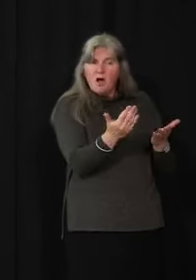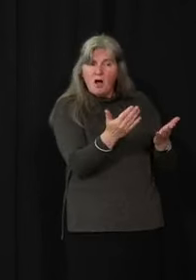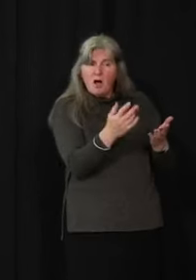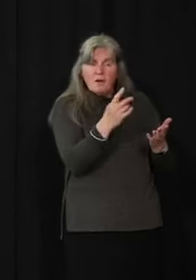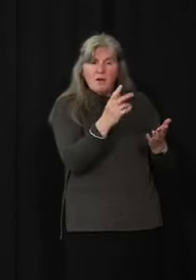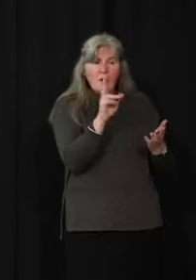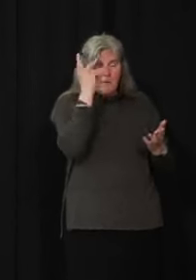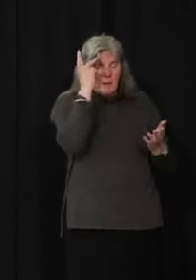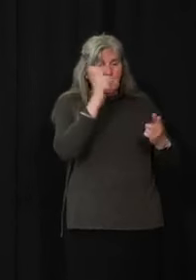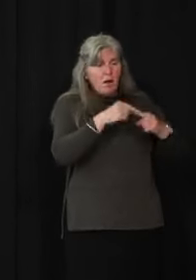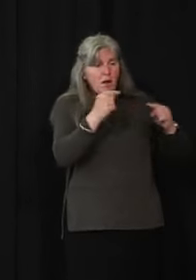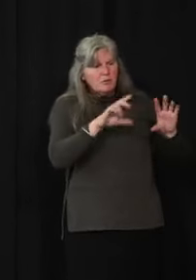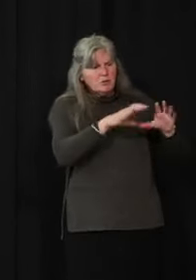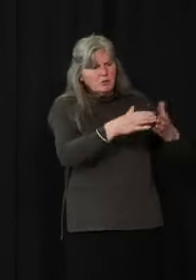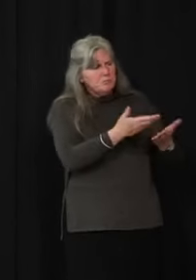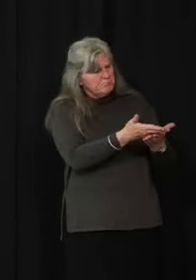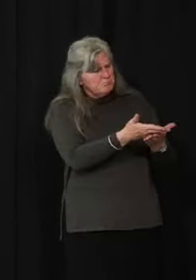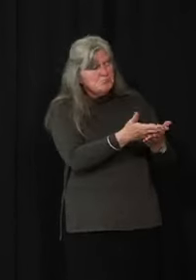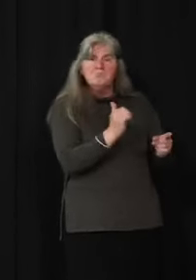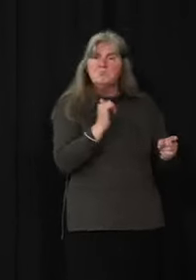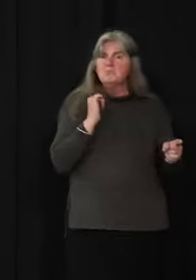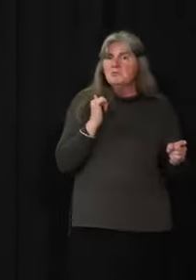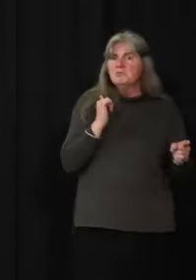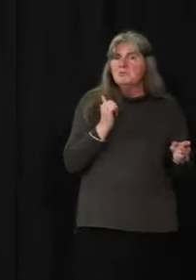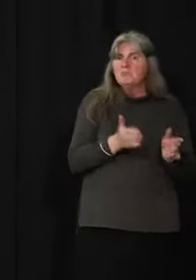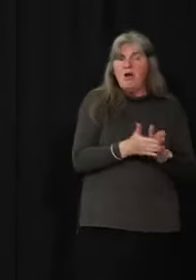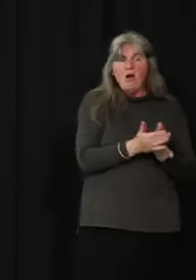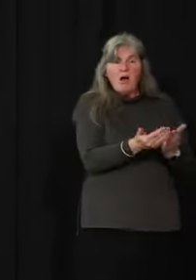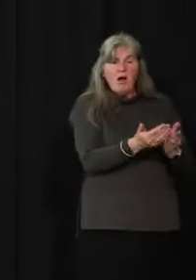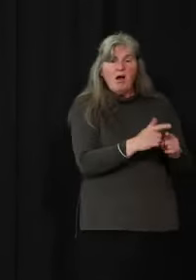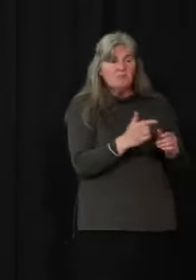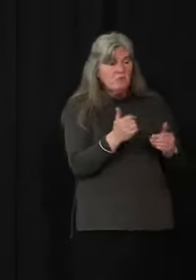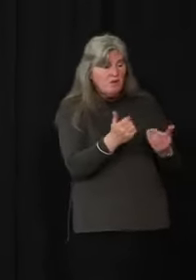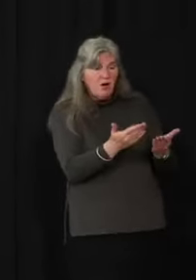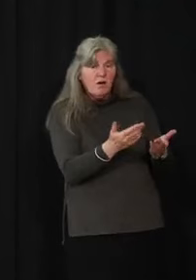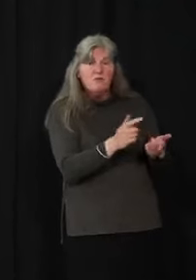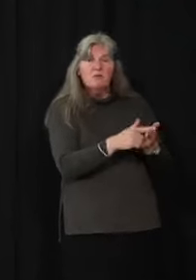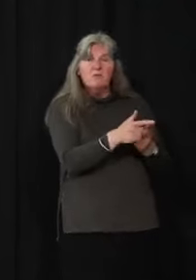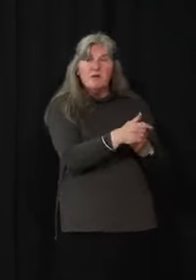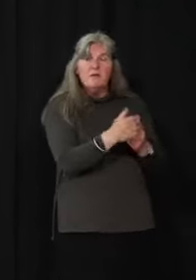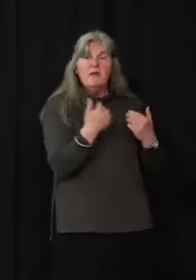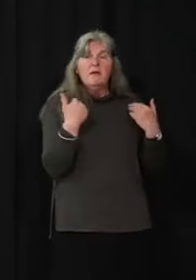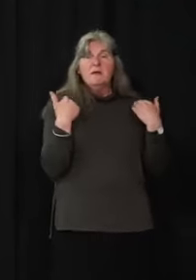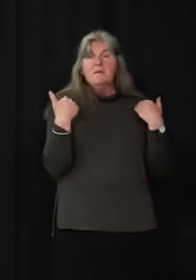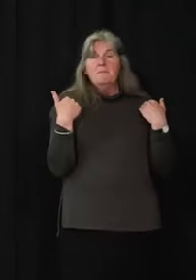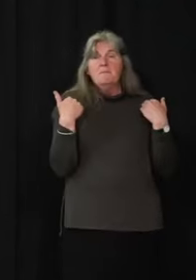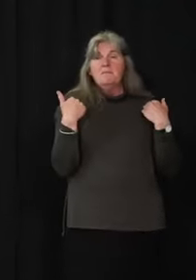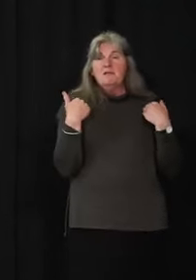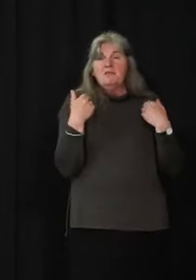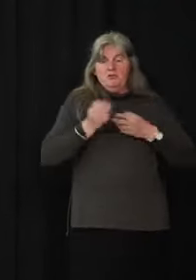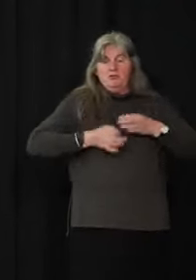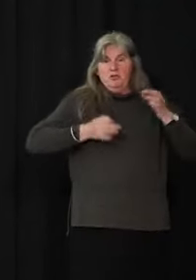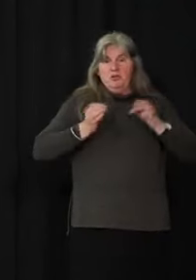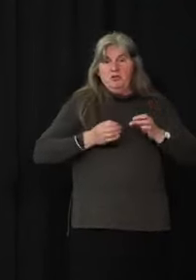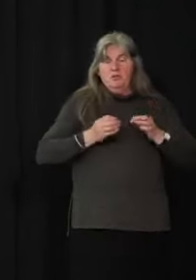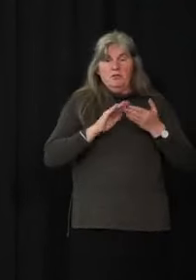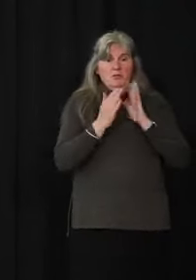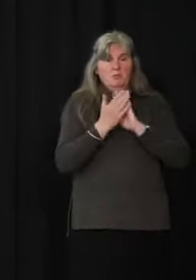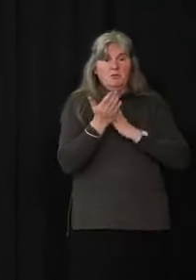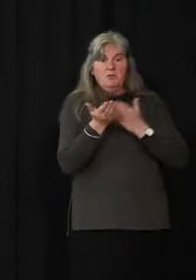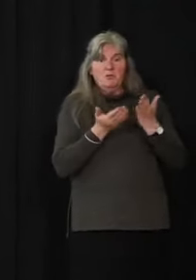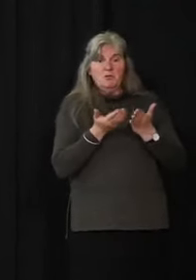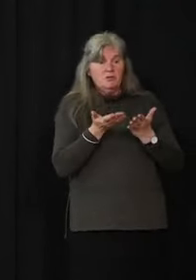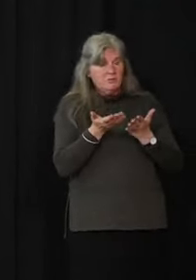opposition's requests. They refused. We have offered meetings with the Minister of Justice and Community Services